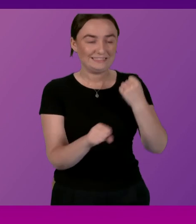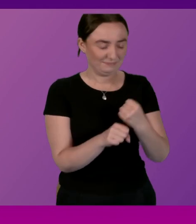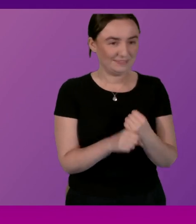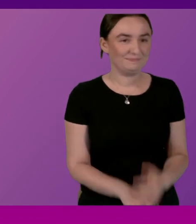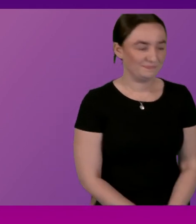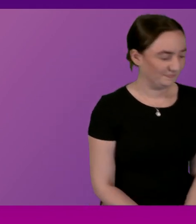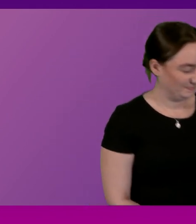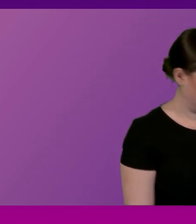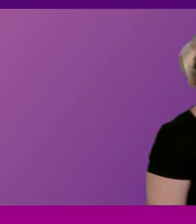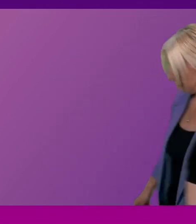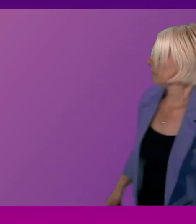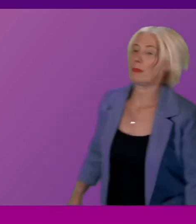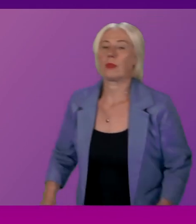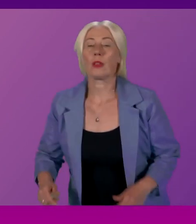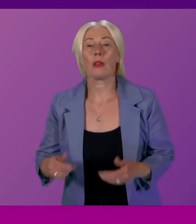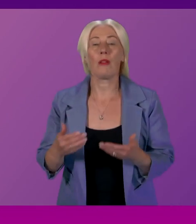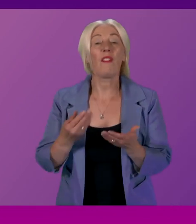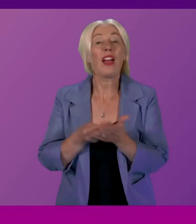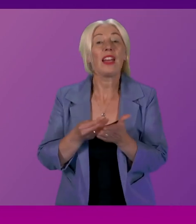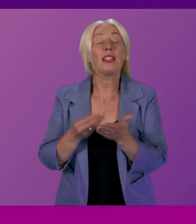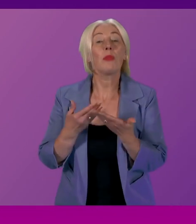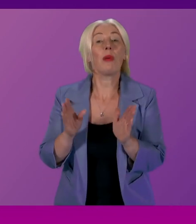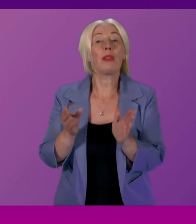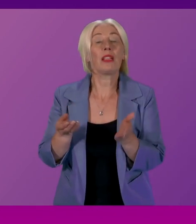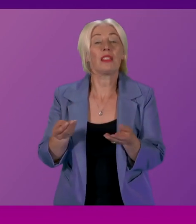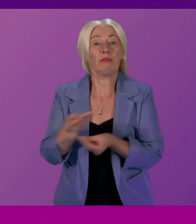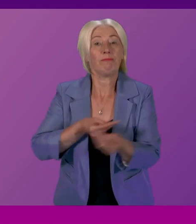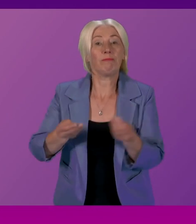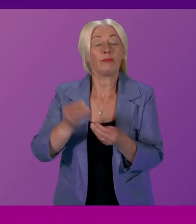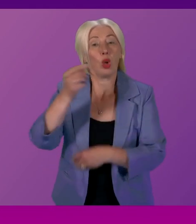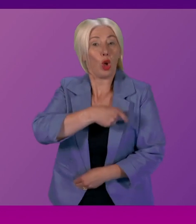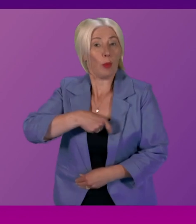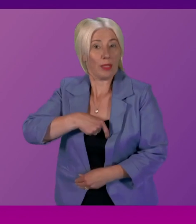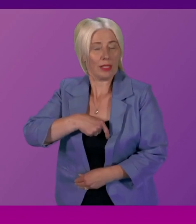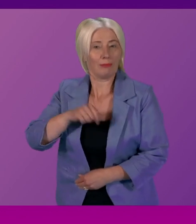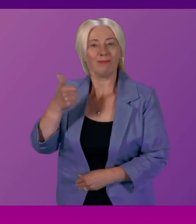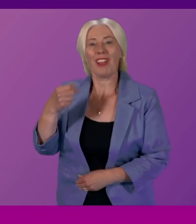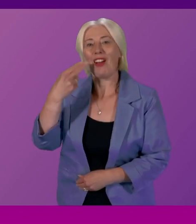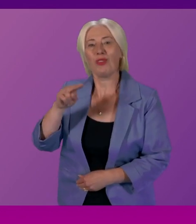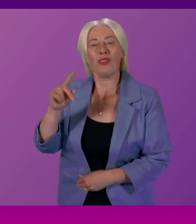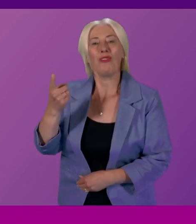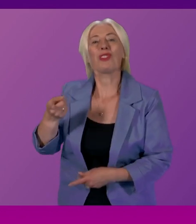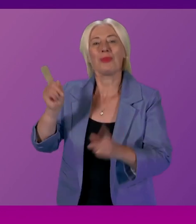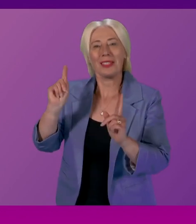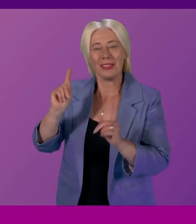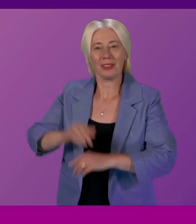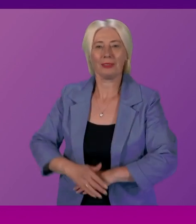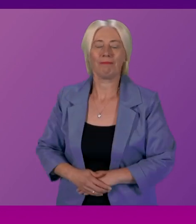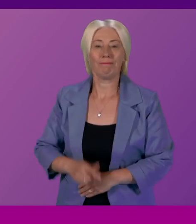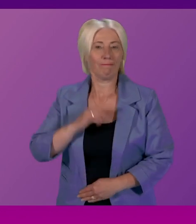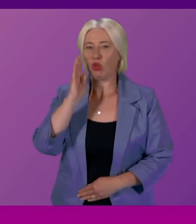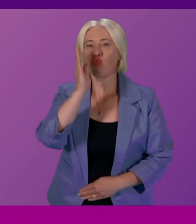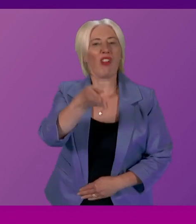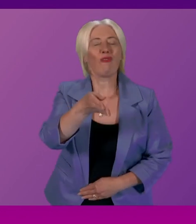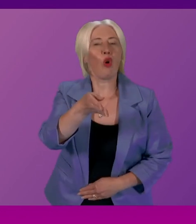and Public Administration Committee. Thank you very much, convener, and good afternoon, First Minister. My question is a very straightforward